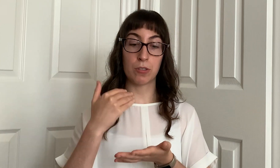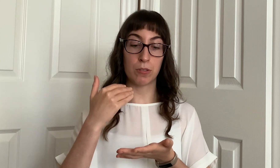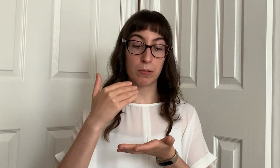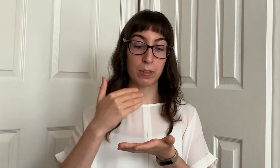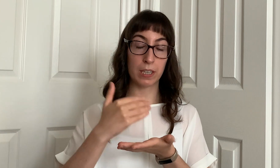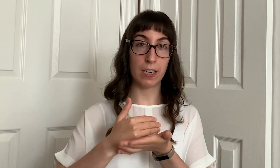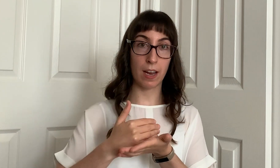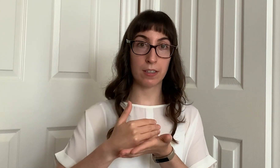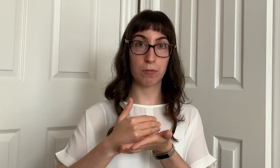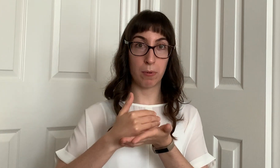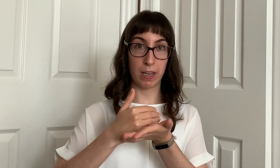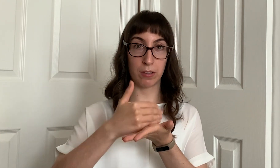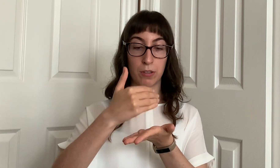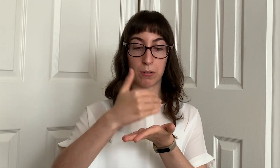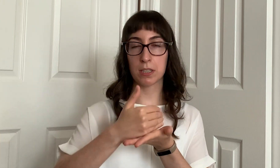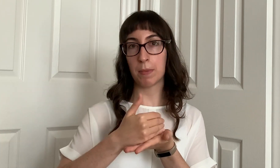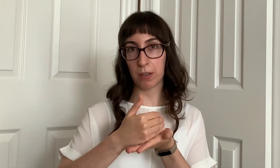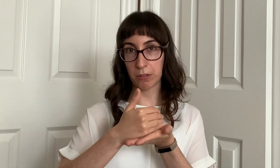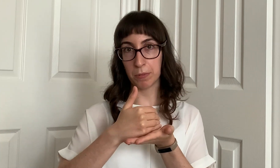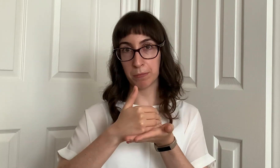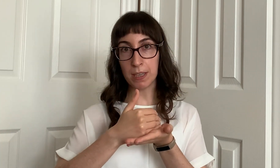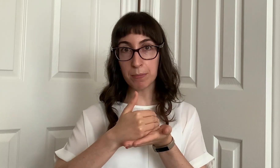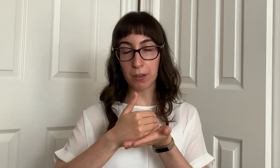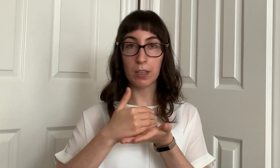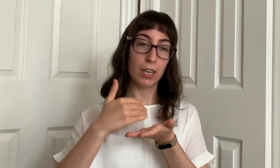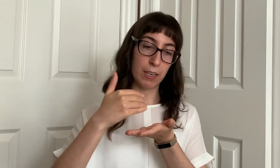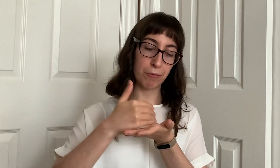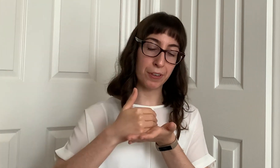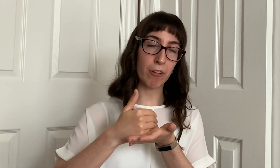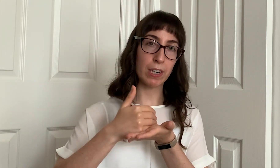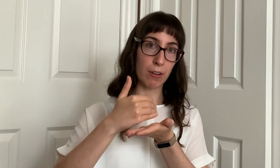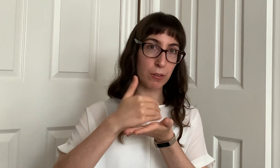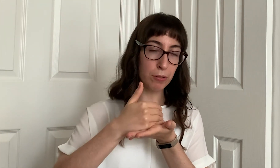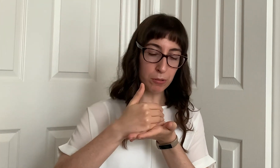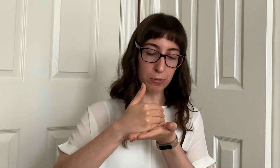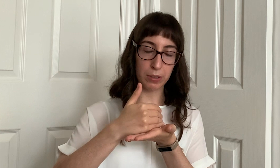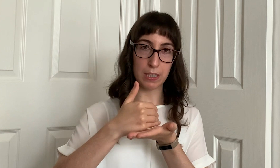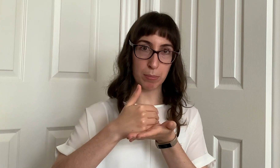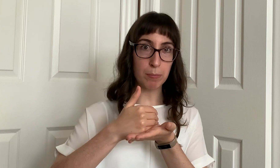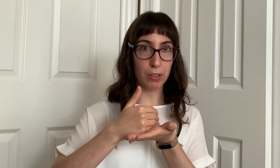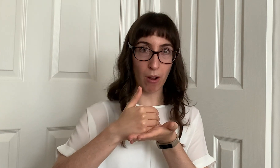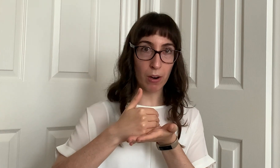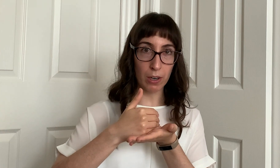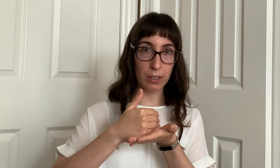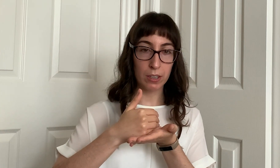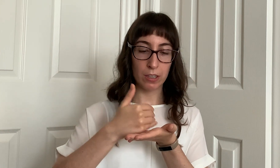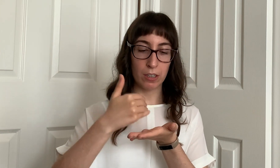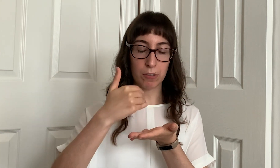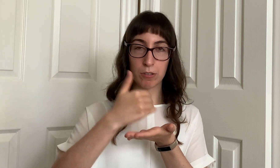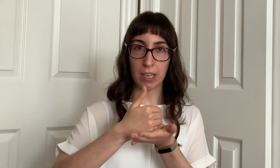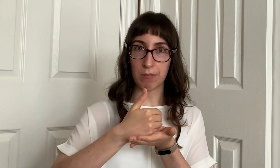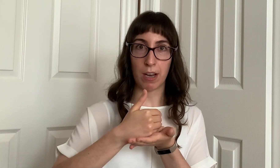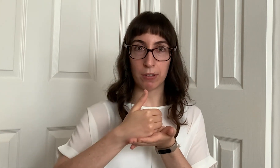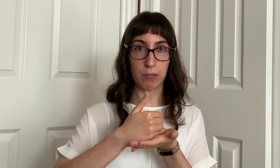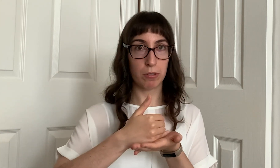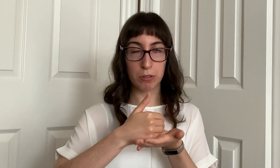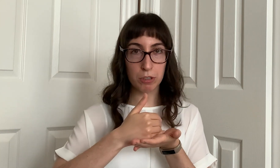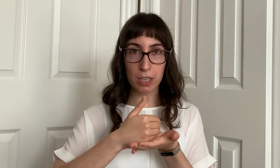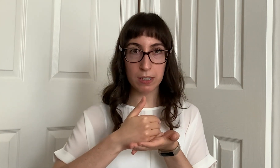to connect with your small group of people and figuring out who these people are you know do they value social